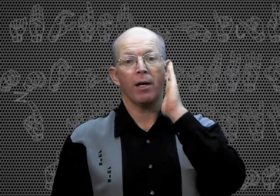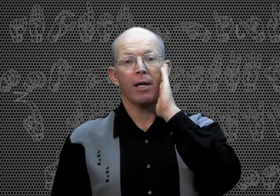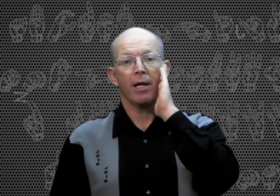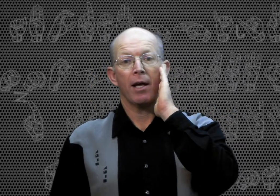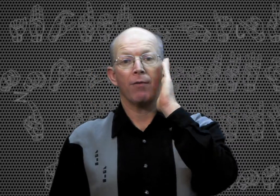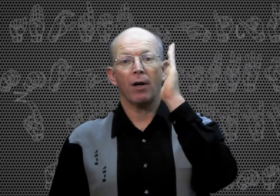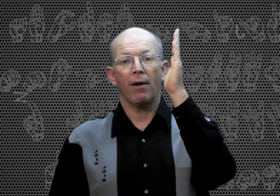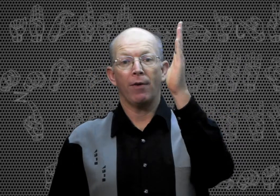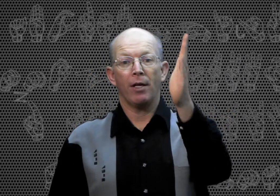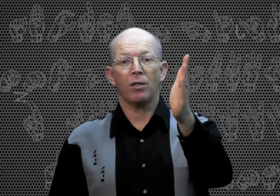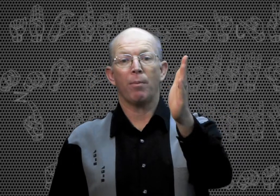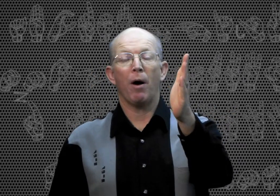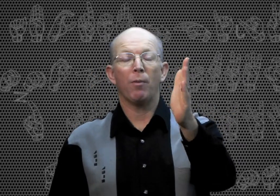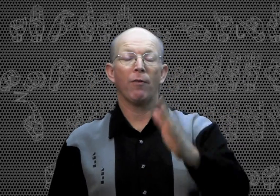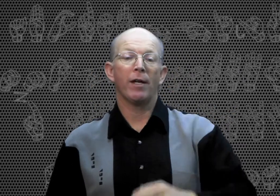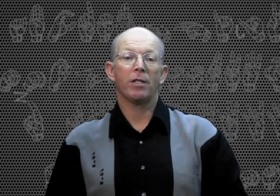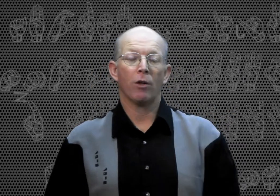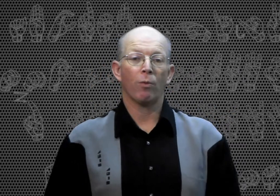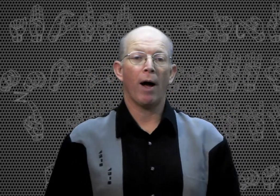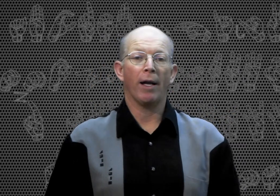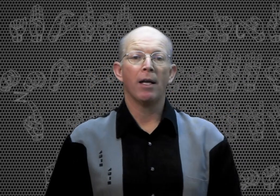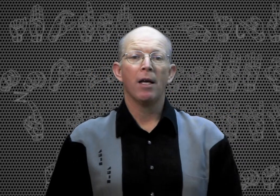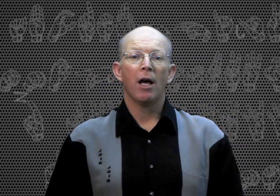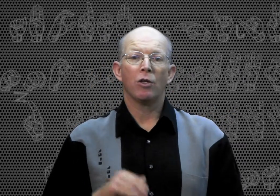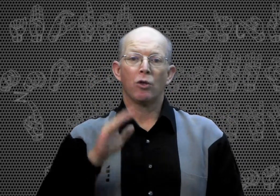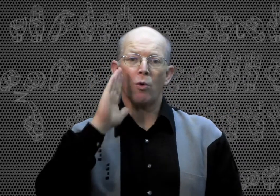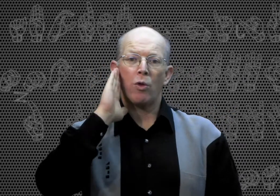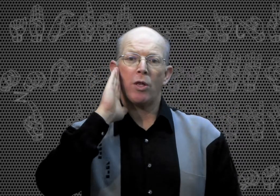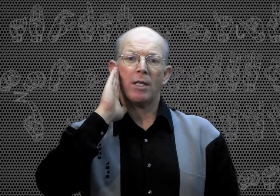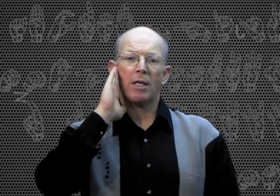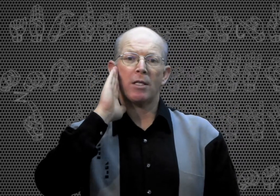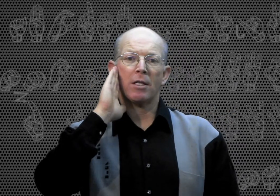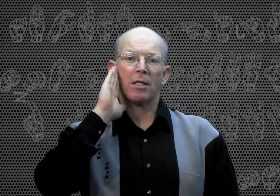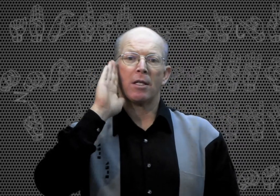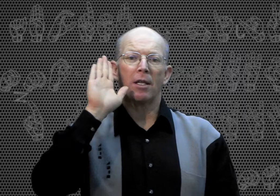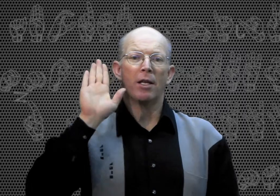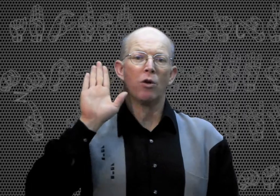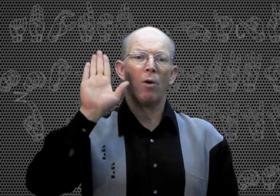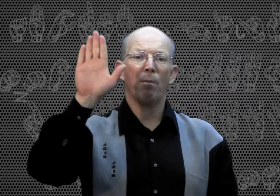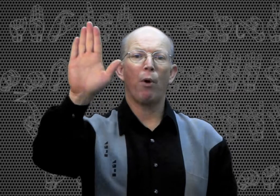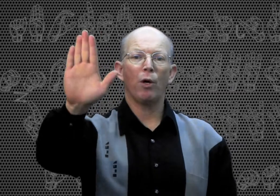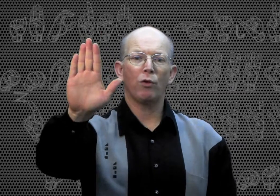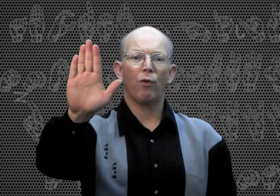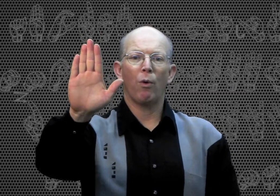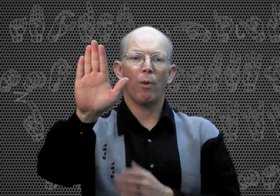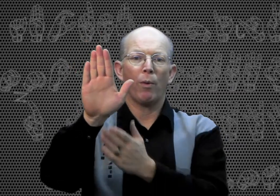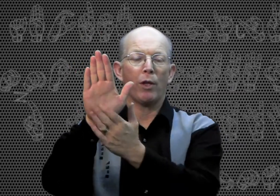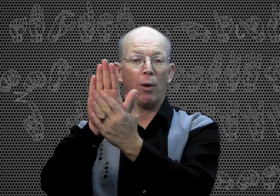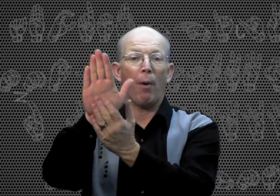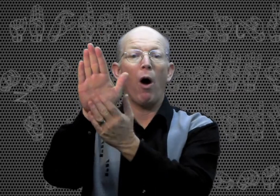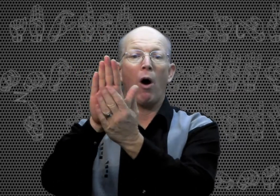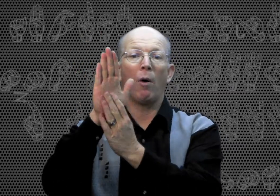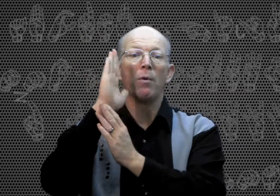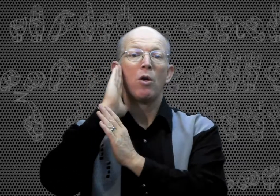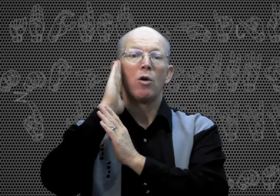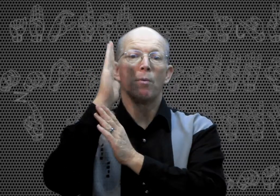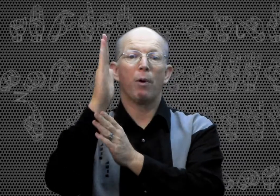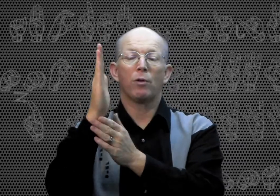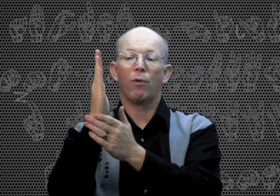Or if you're left-handed, your palm will face to the right. So this is, you don't push forward with your palm, you push